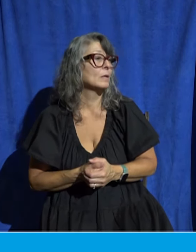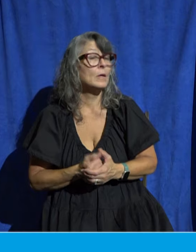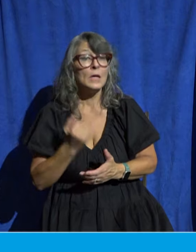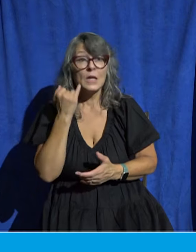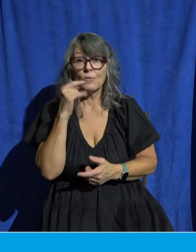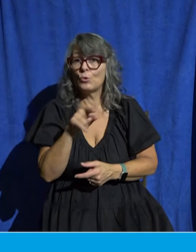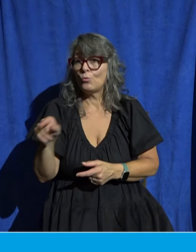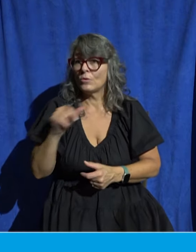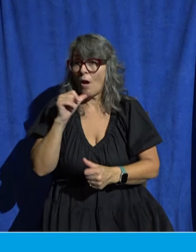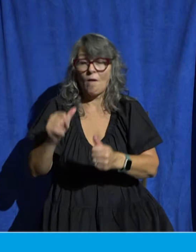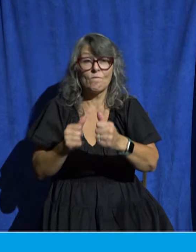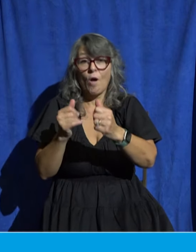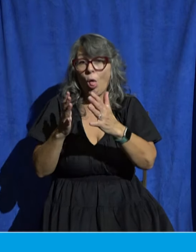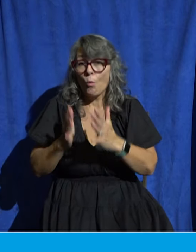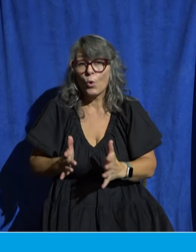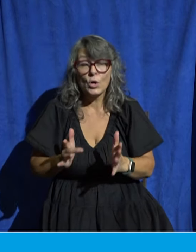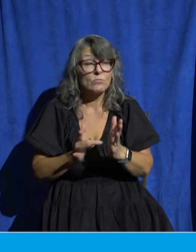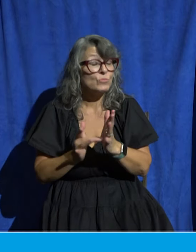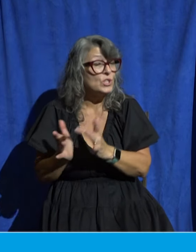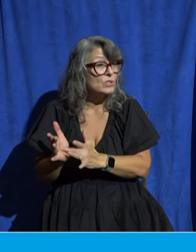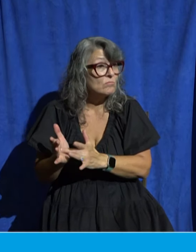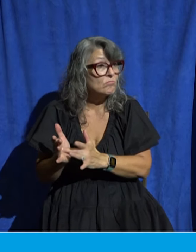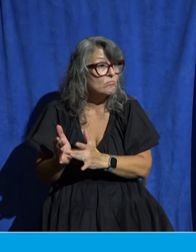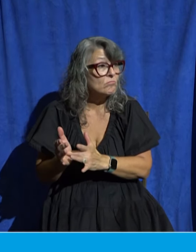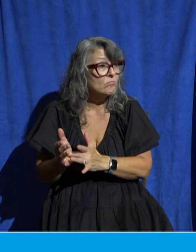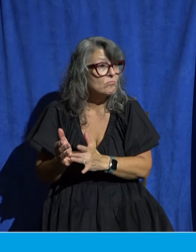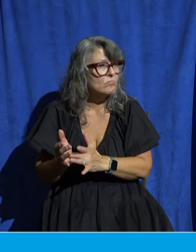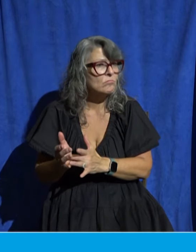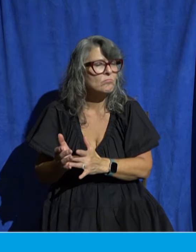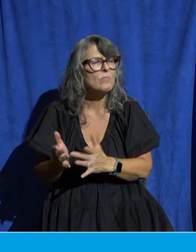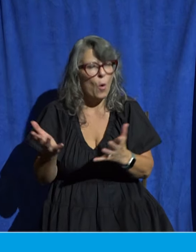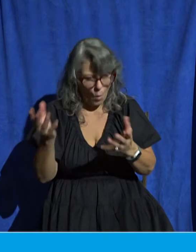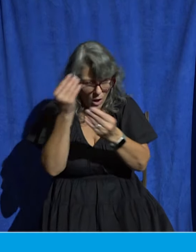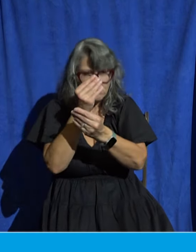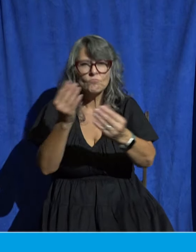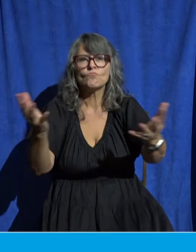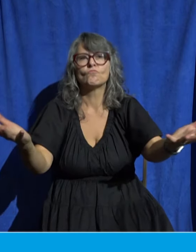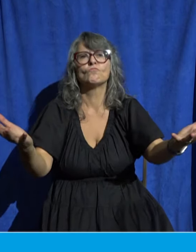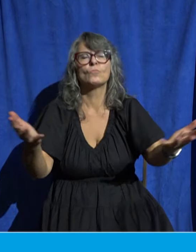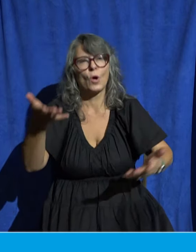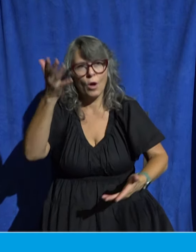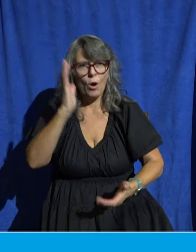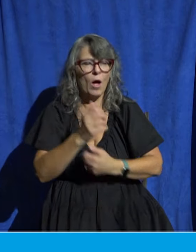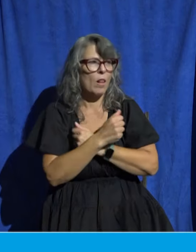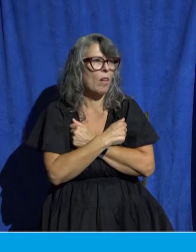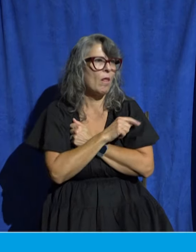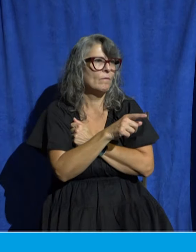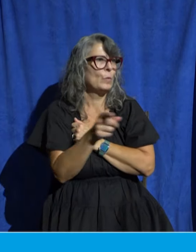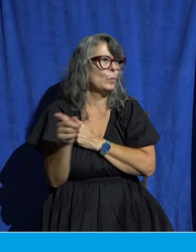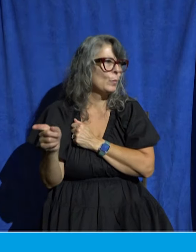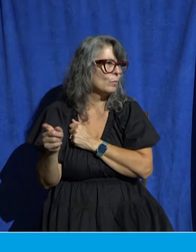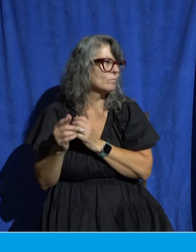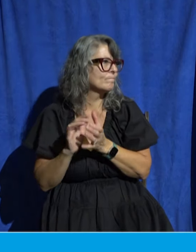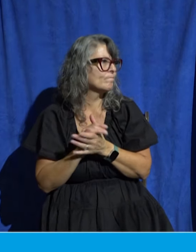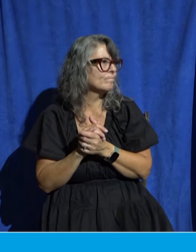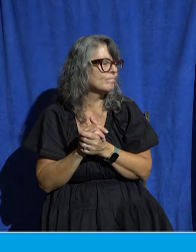Jesus here's what I want you to know is that God loves you he wants to forgive you of your sin